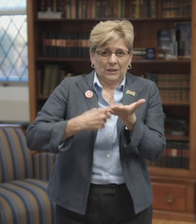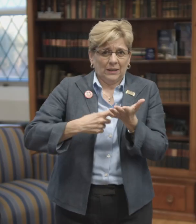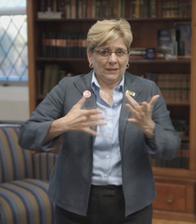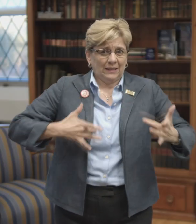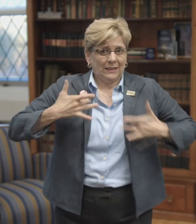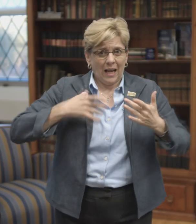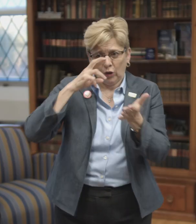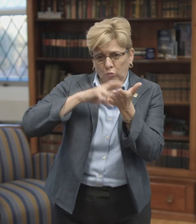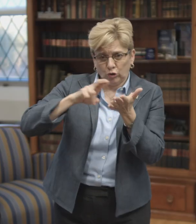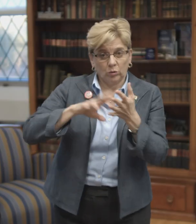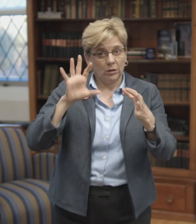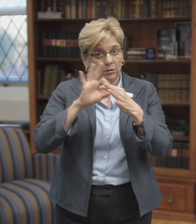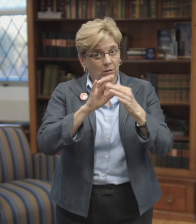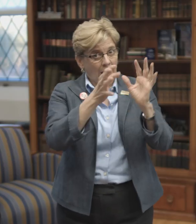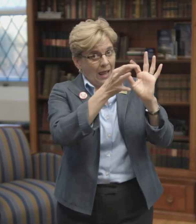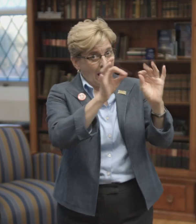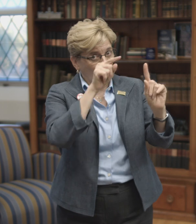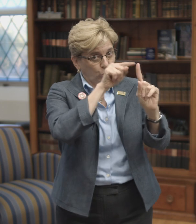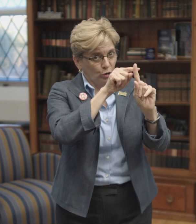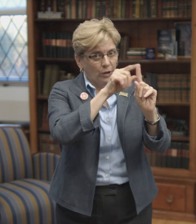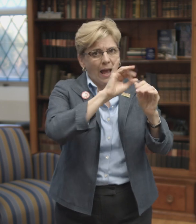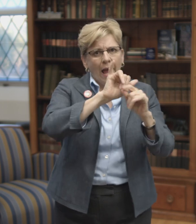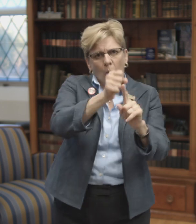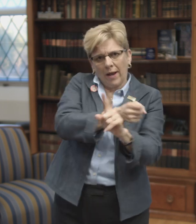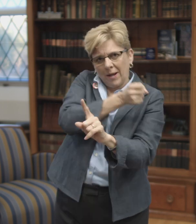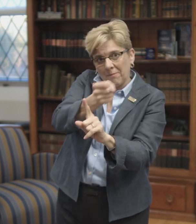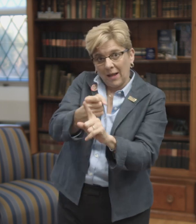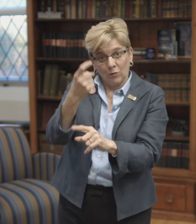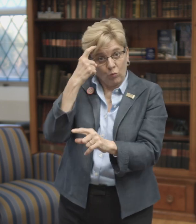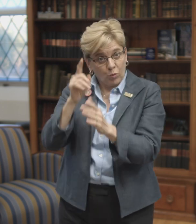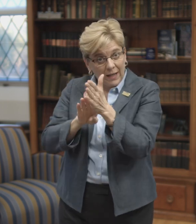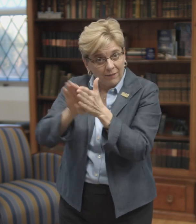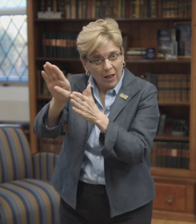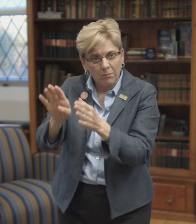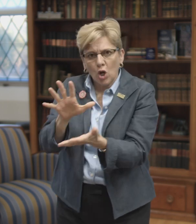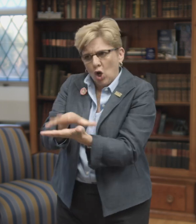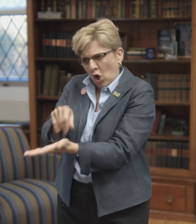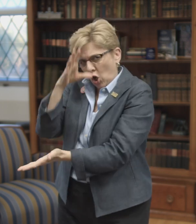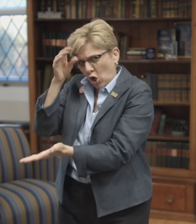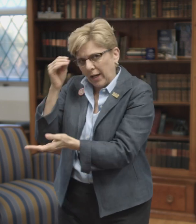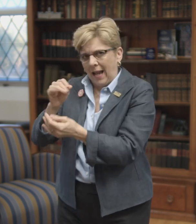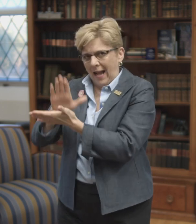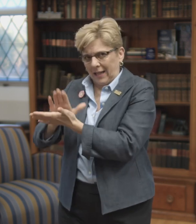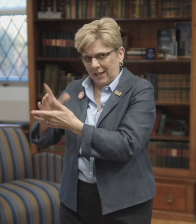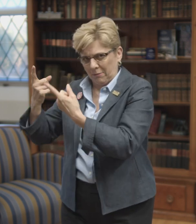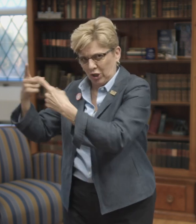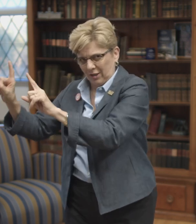First, I'd like to discuss some exciting research that's done related to language and how it impacts brain development, learning, and